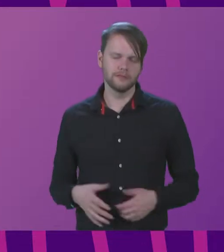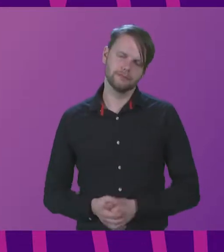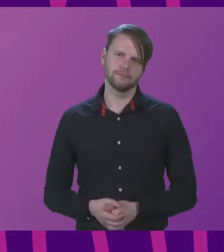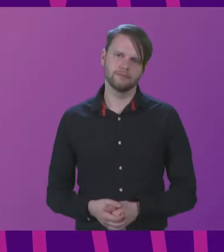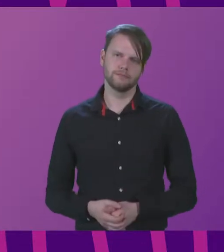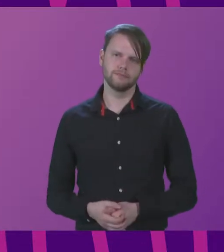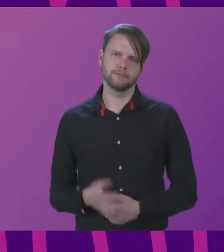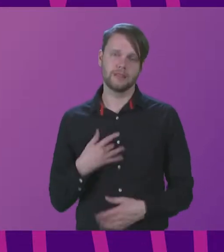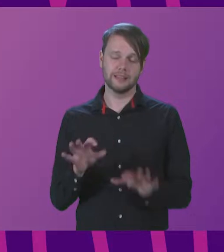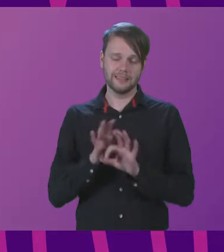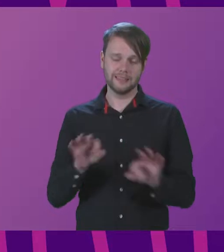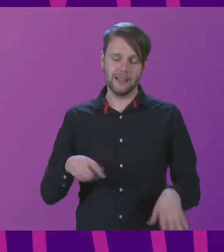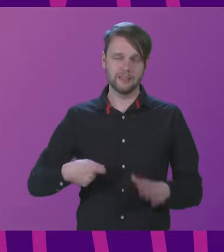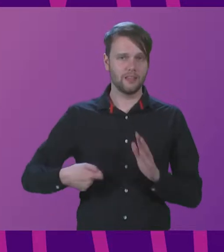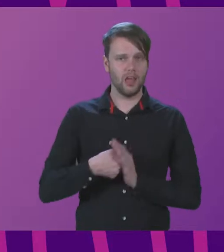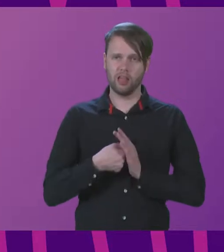Silence kills.